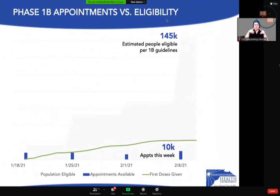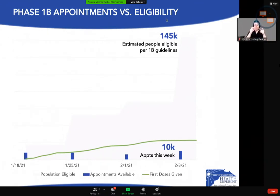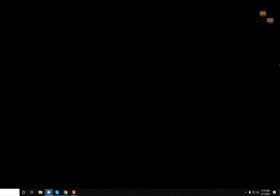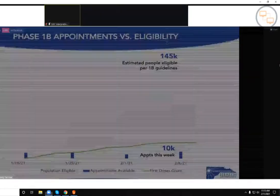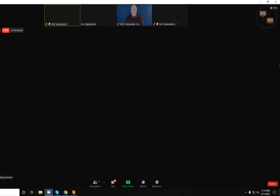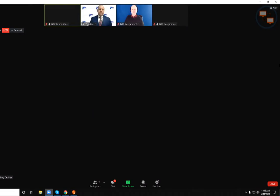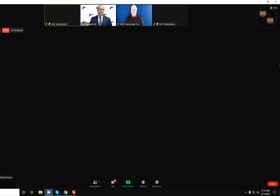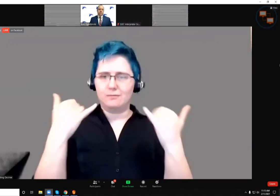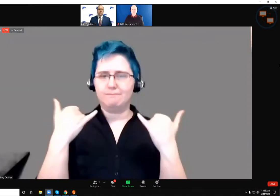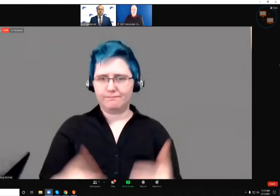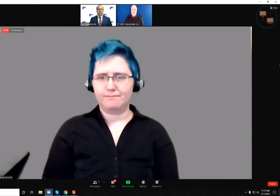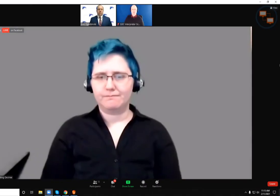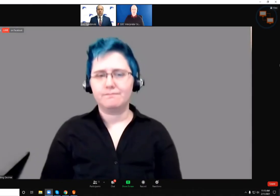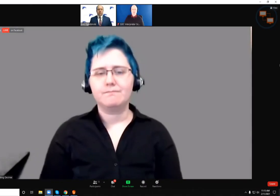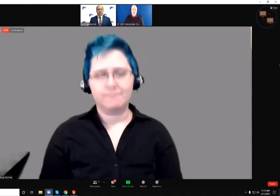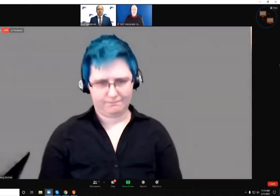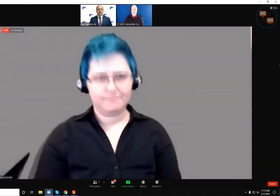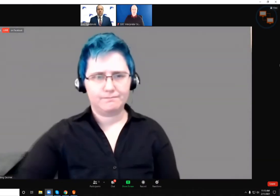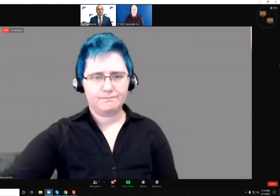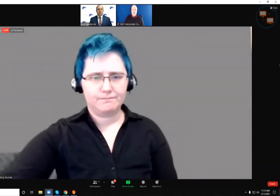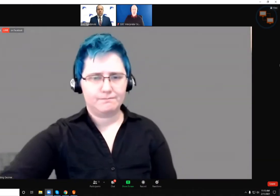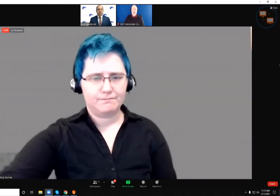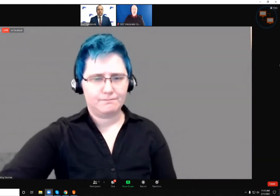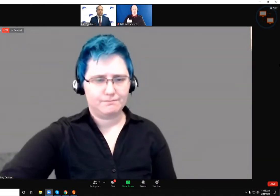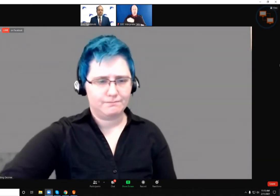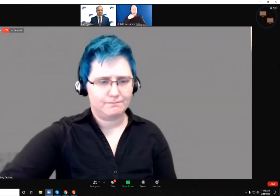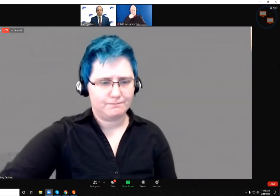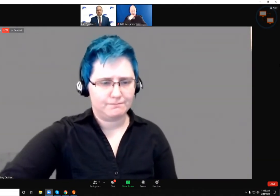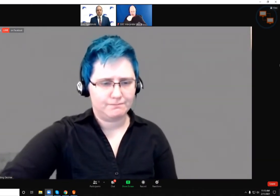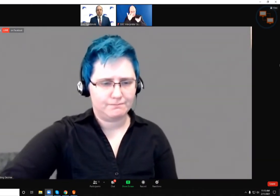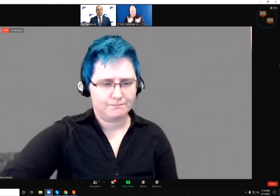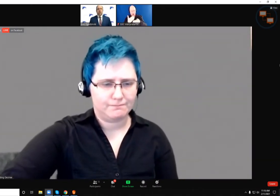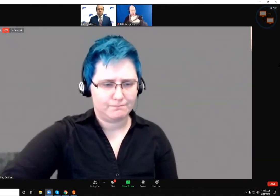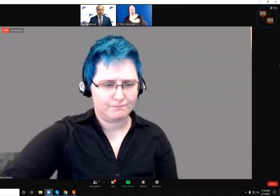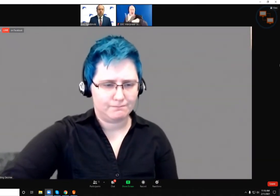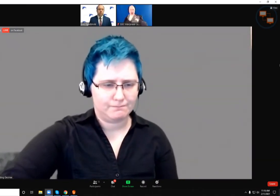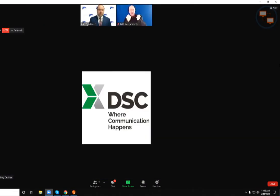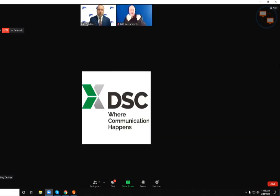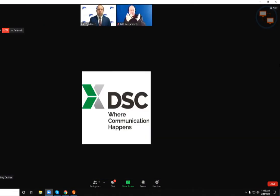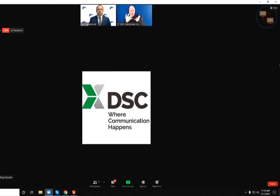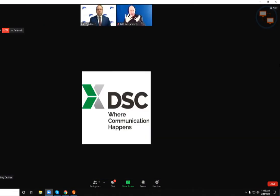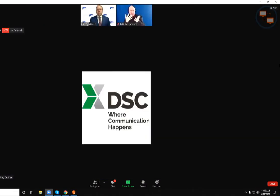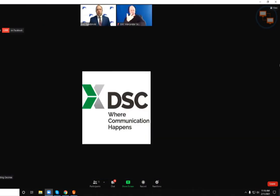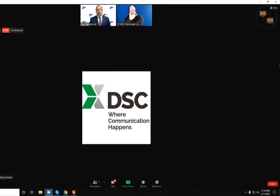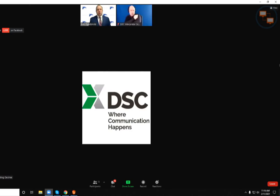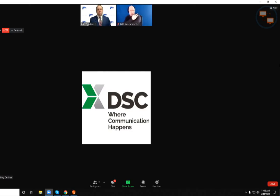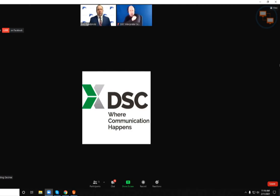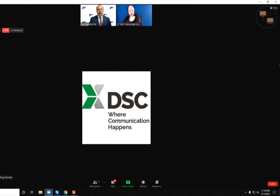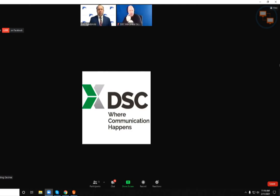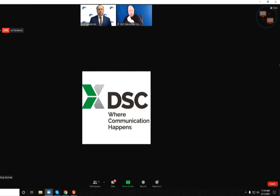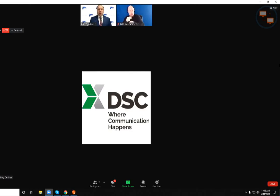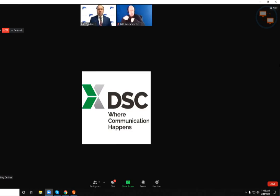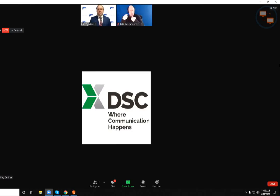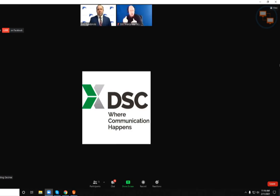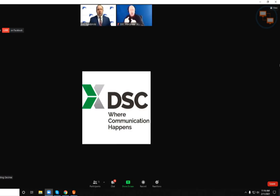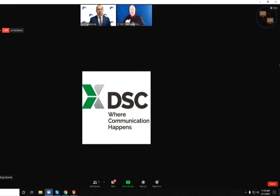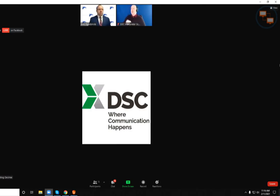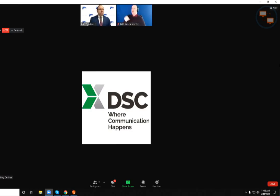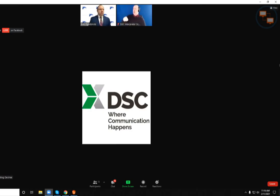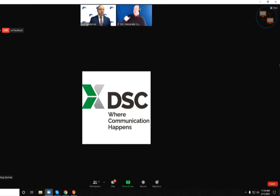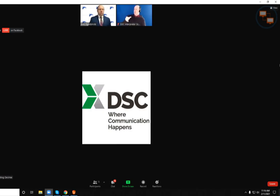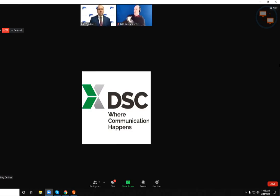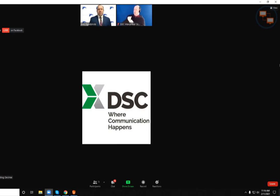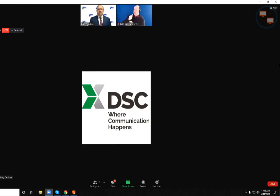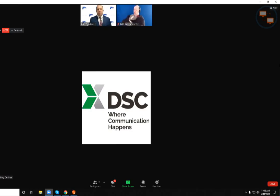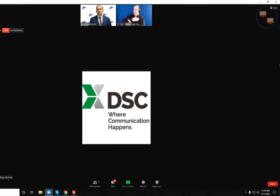in time. Can you give like a range of what you guys have gotten over the past couple of weeks? So, you know, we've gotten a range from,